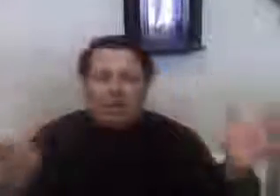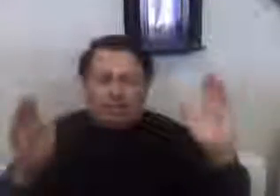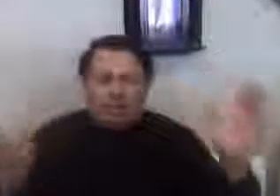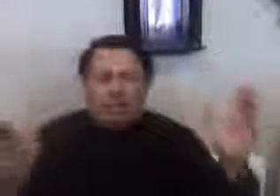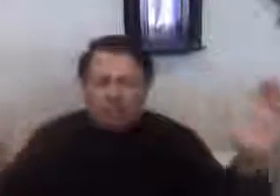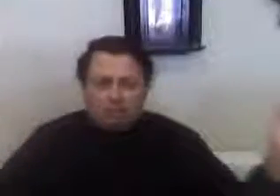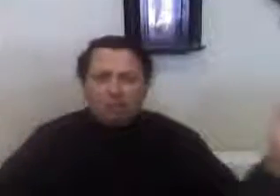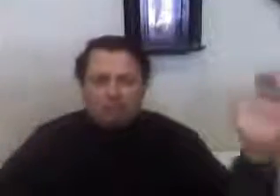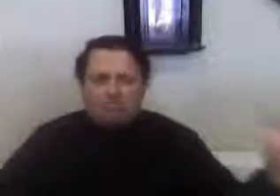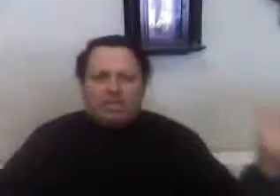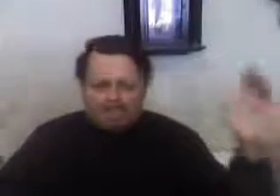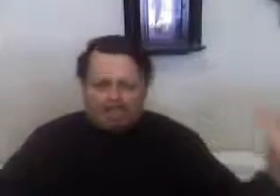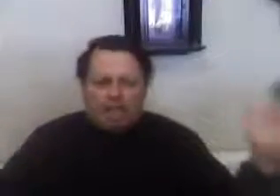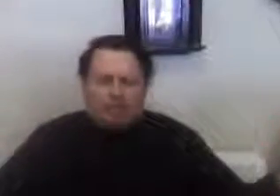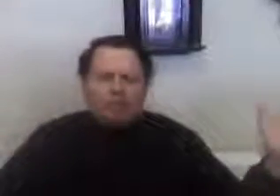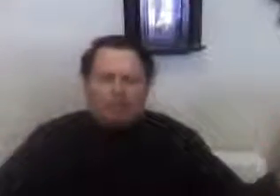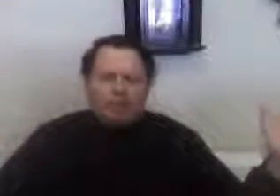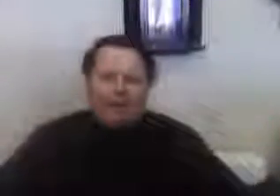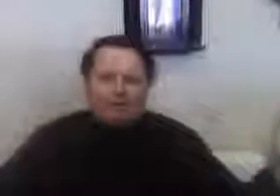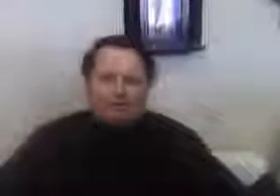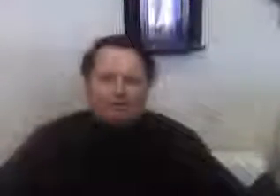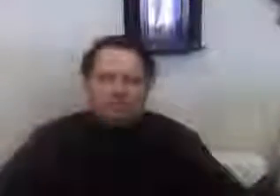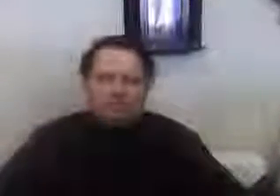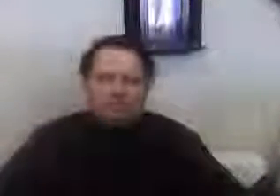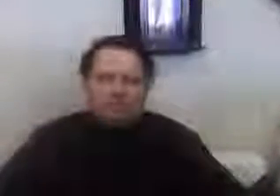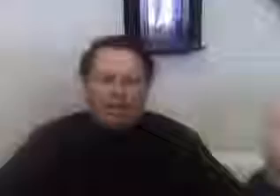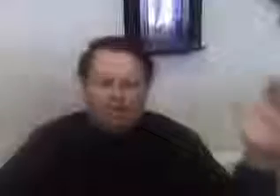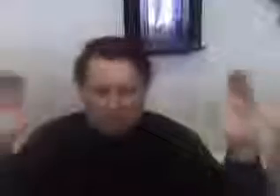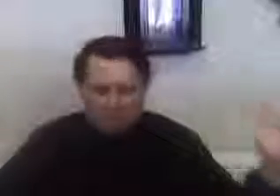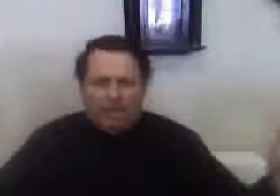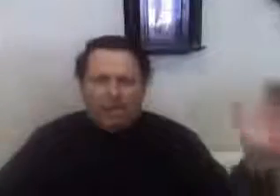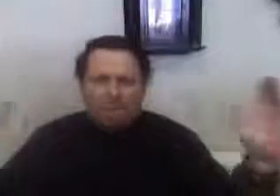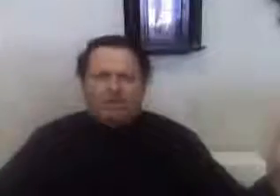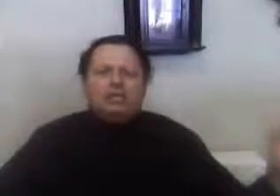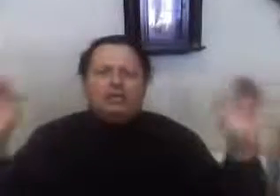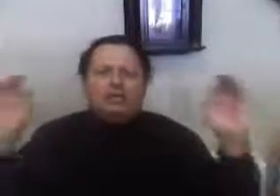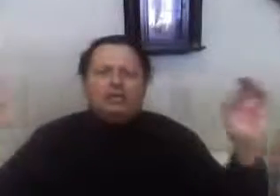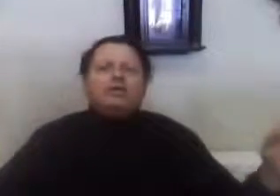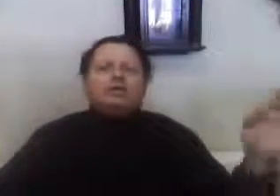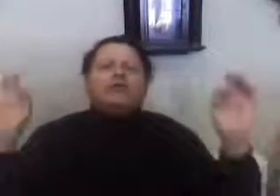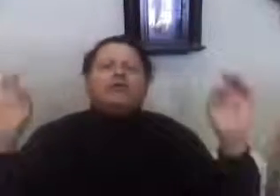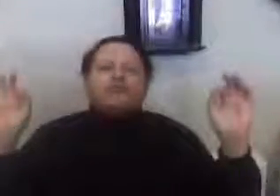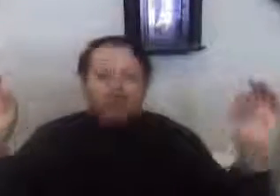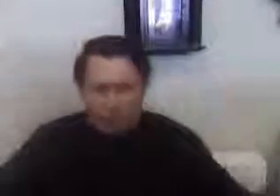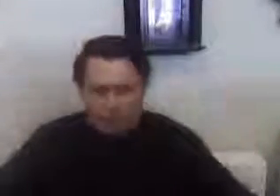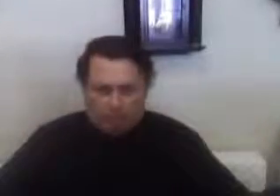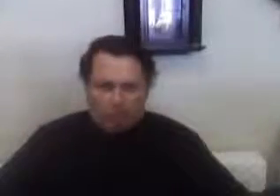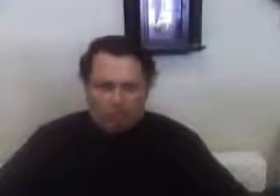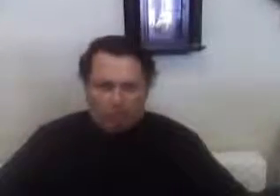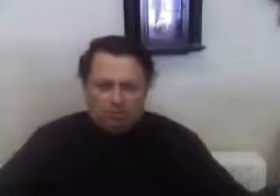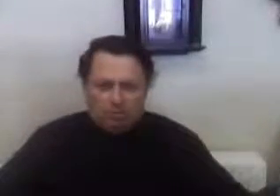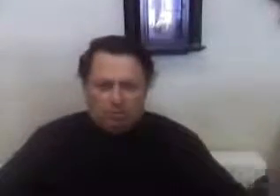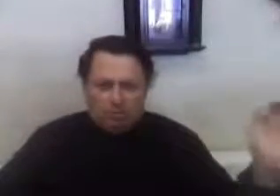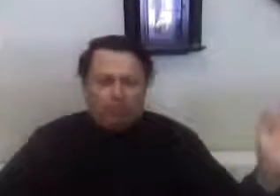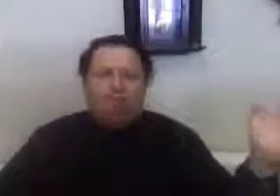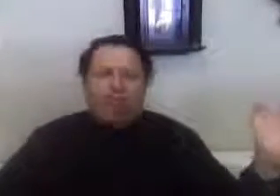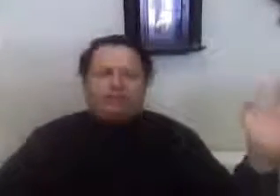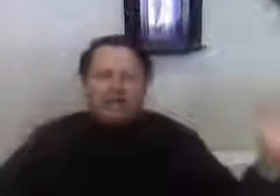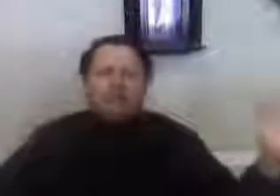JD, you'll see JD on the ballot. And JD is real. And what I tell